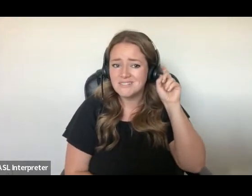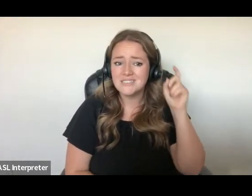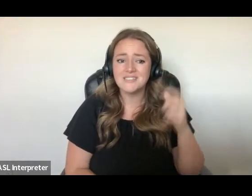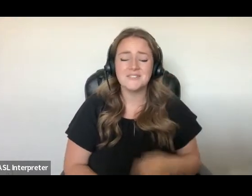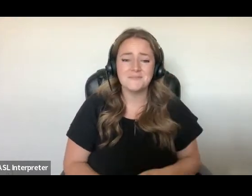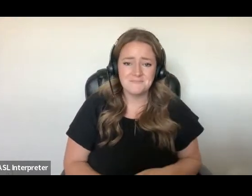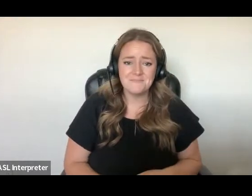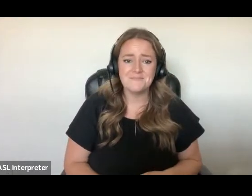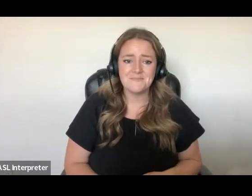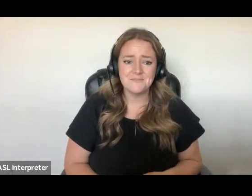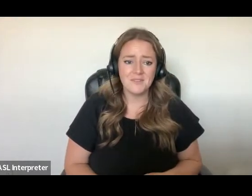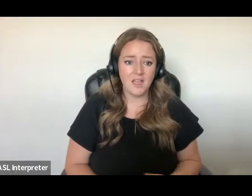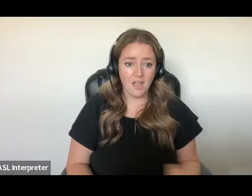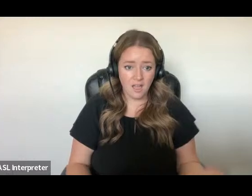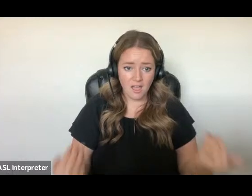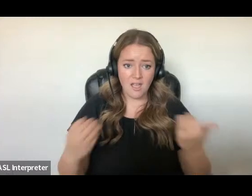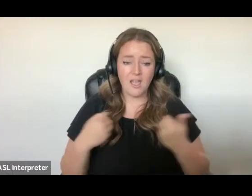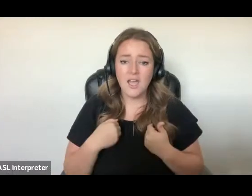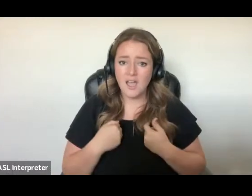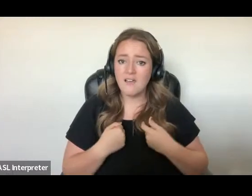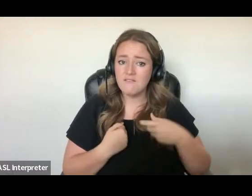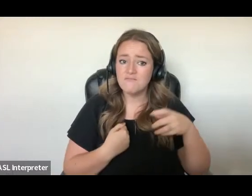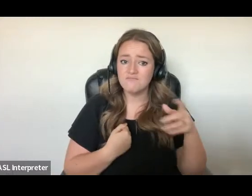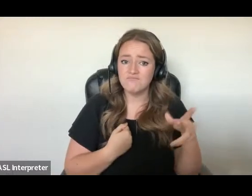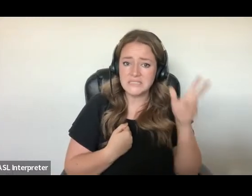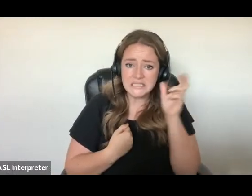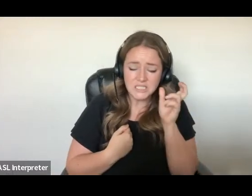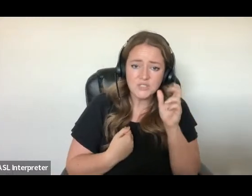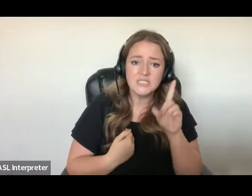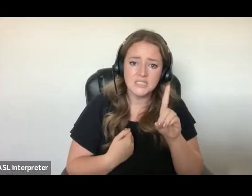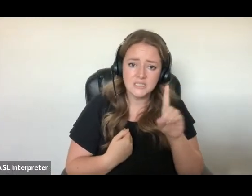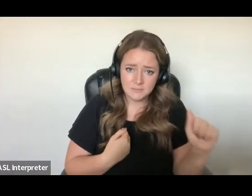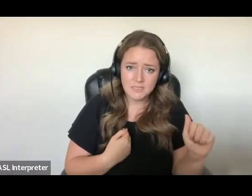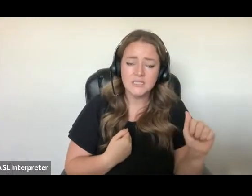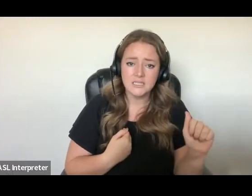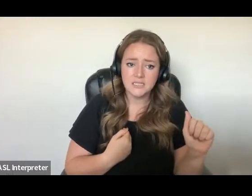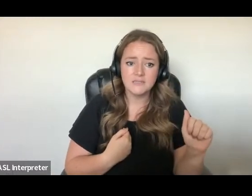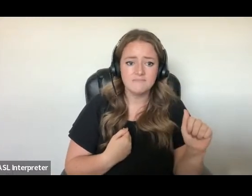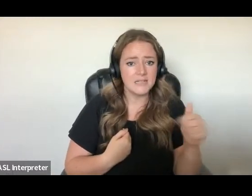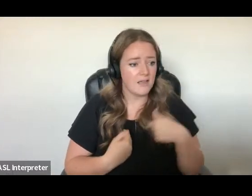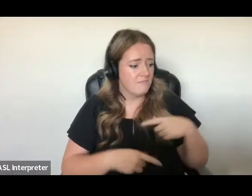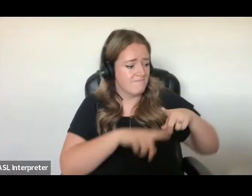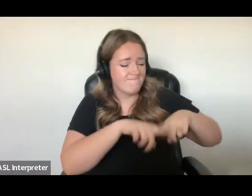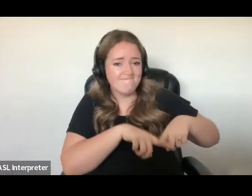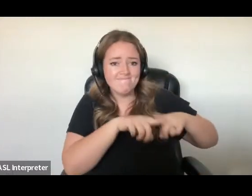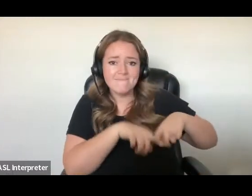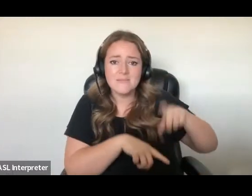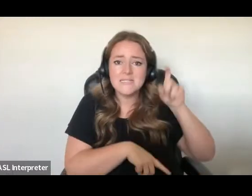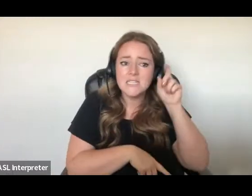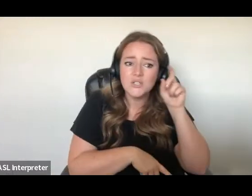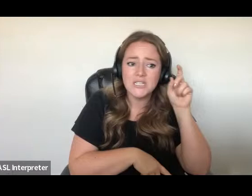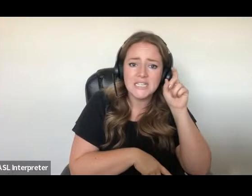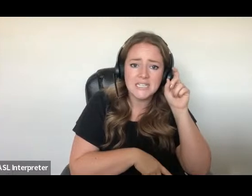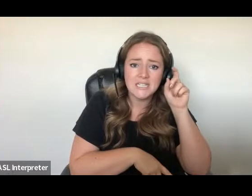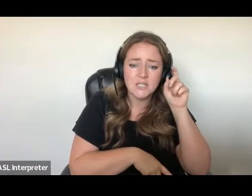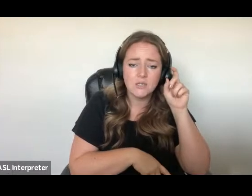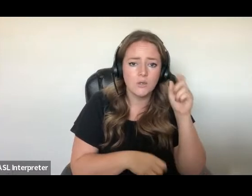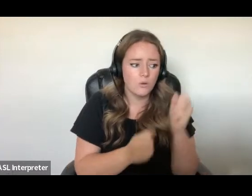have a hearing disability, and I depend on hearing aid. Without them,